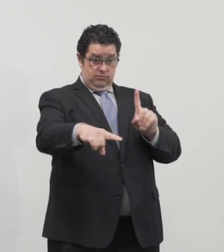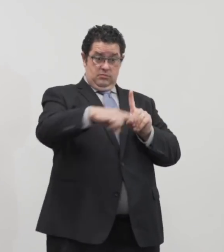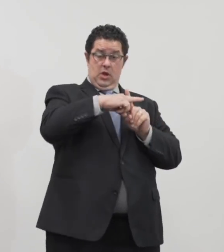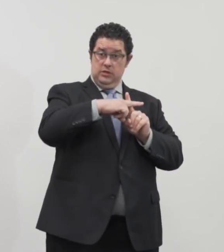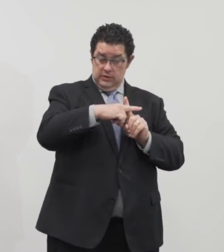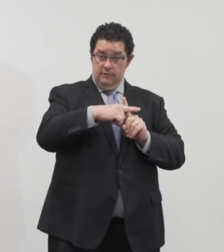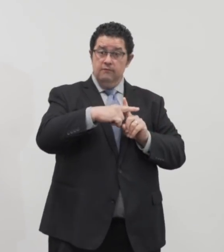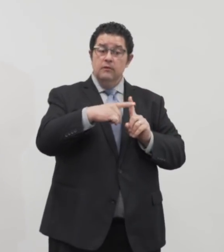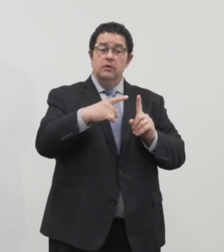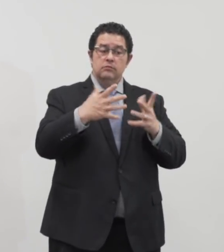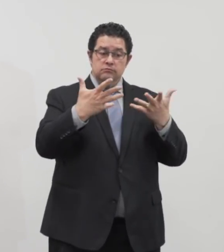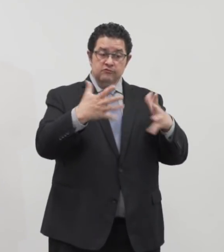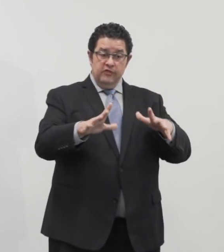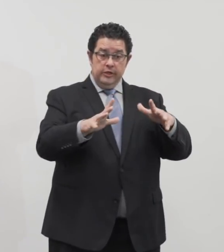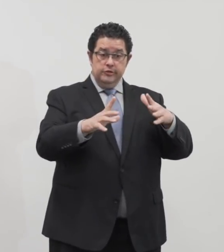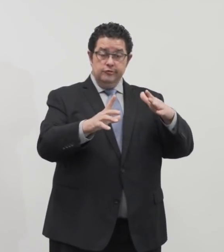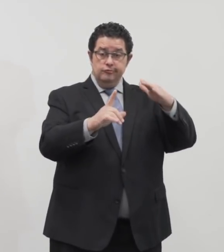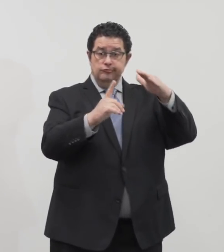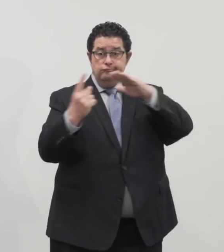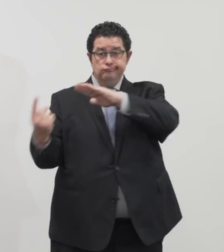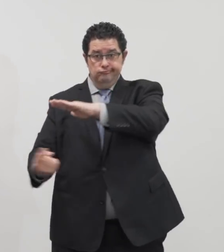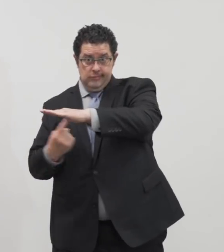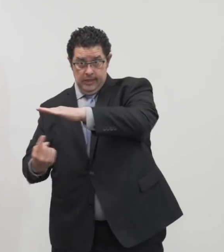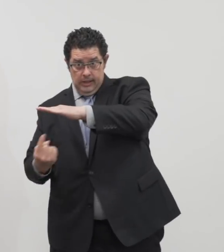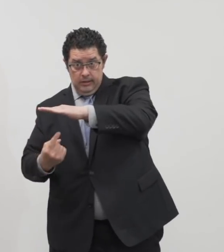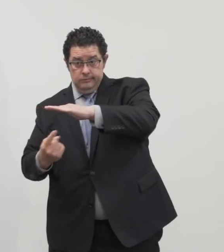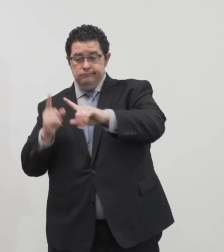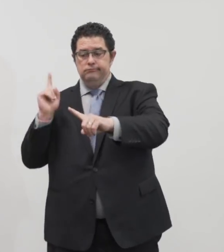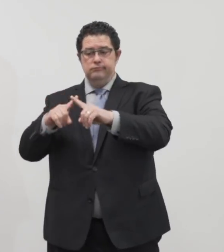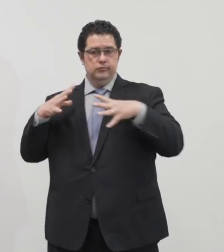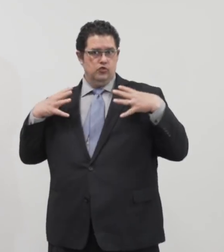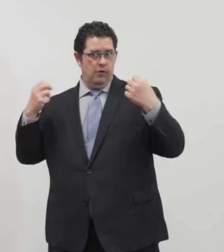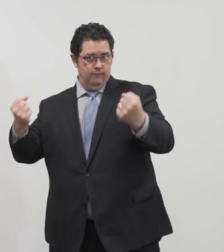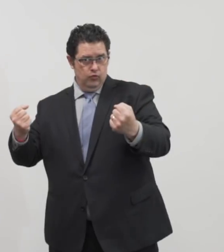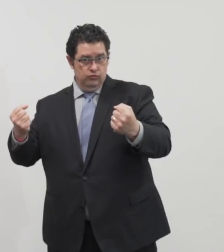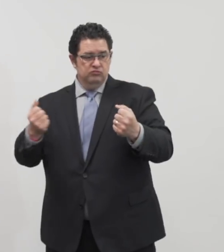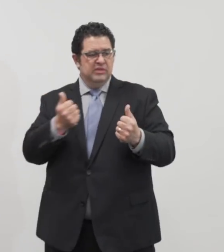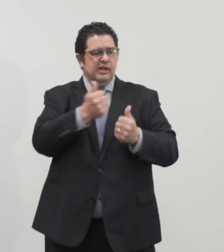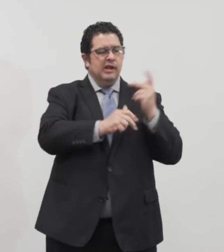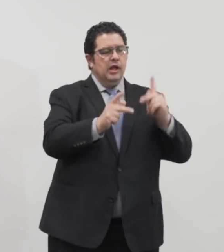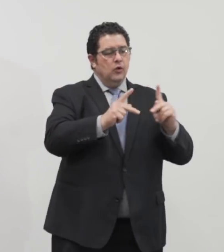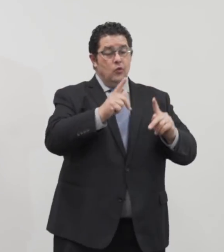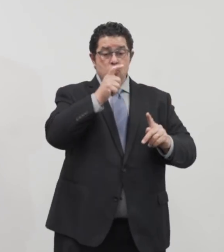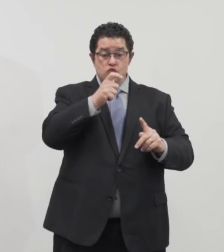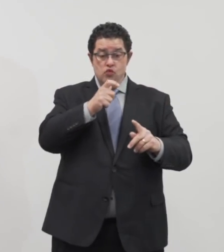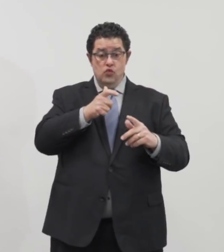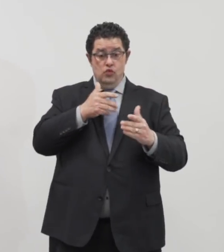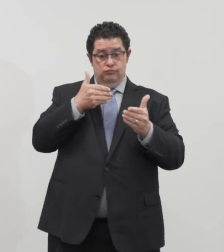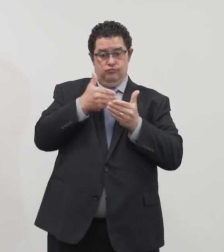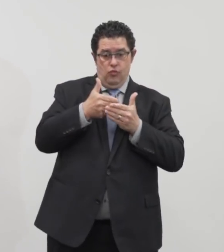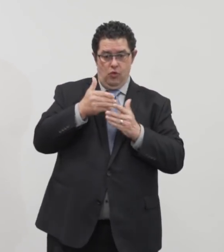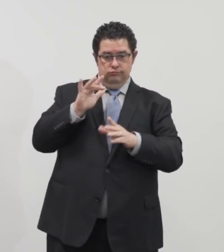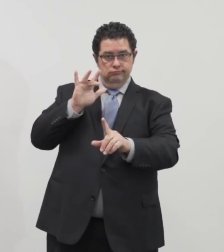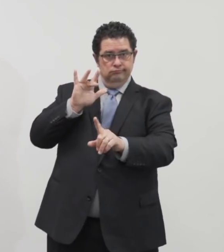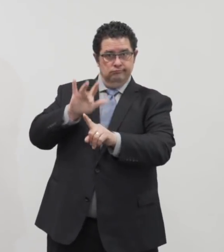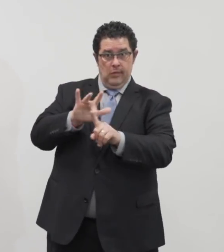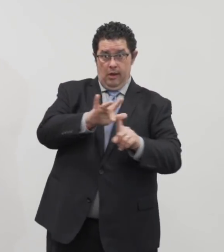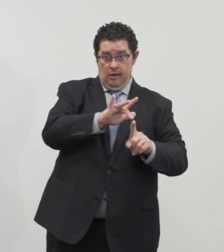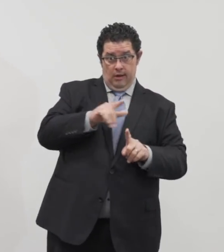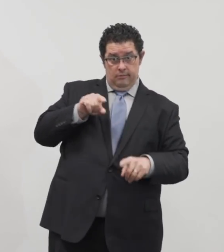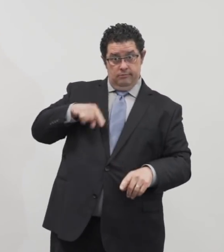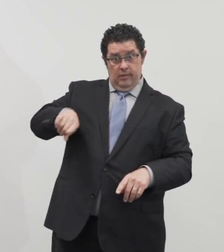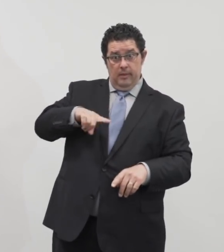to go into an isolation process until they recover. And anyone who is in close contact and needs to be